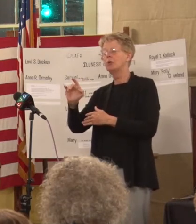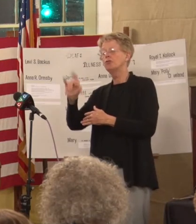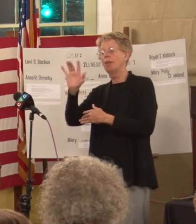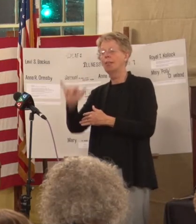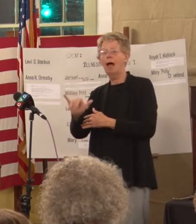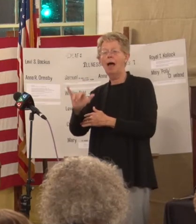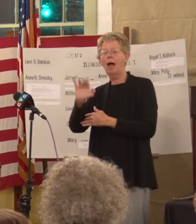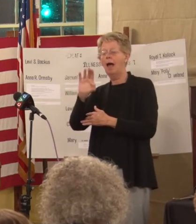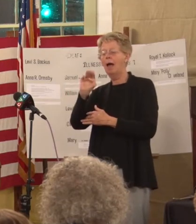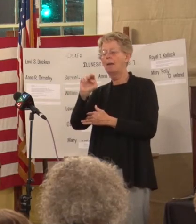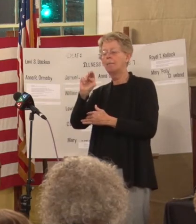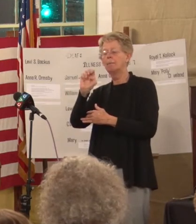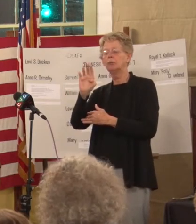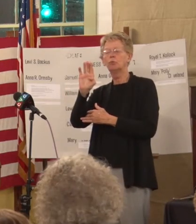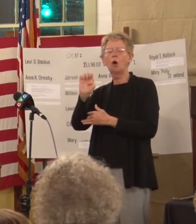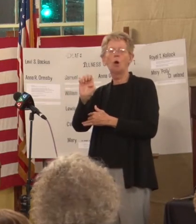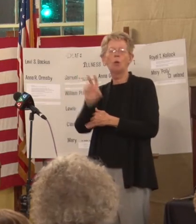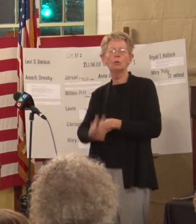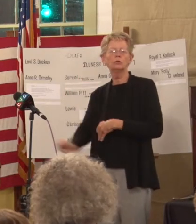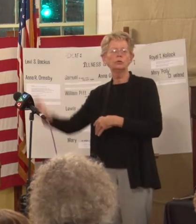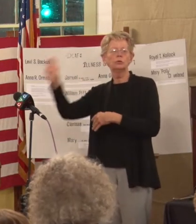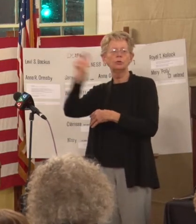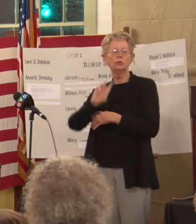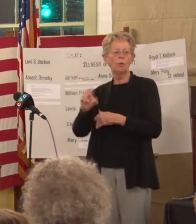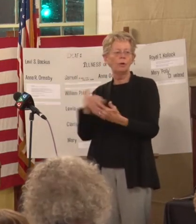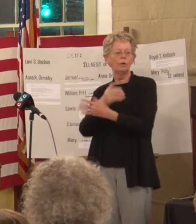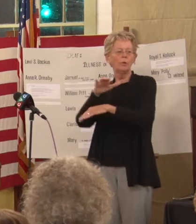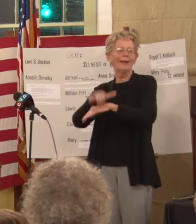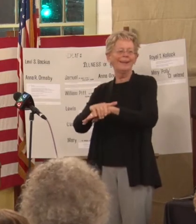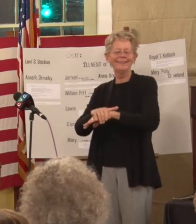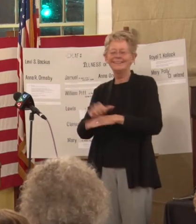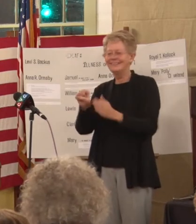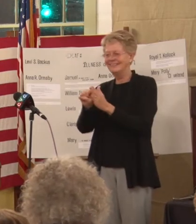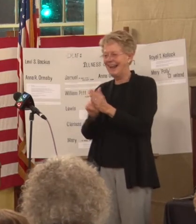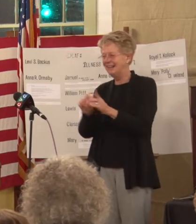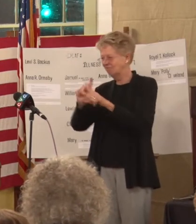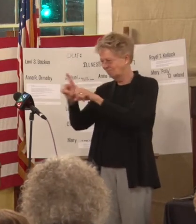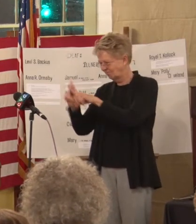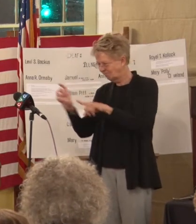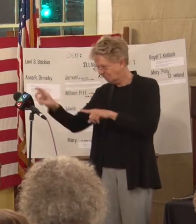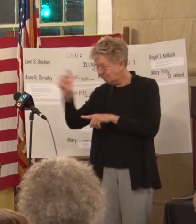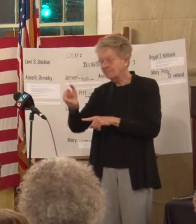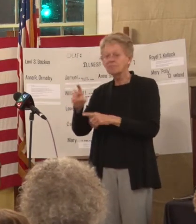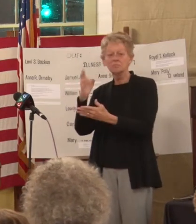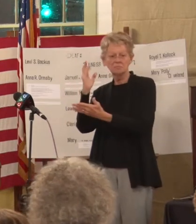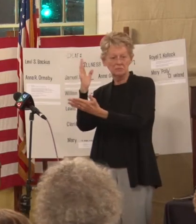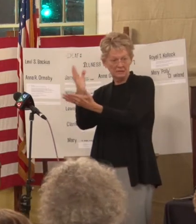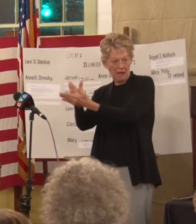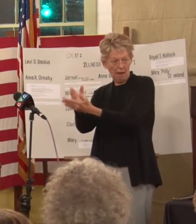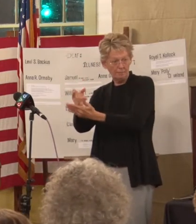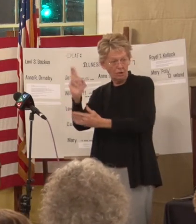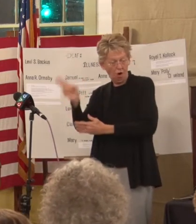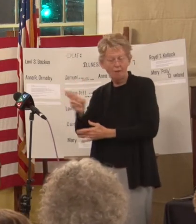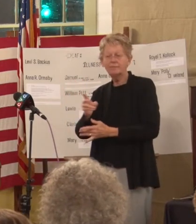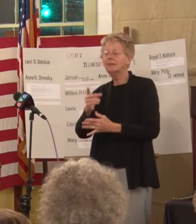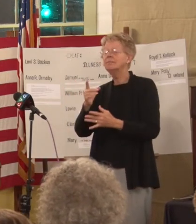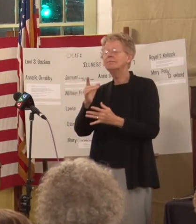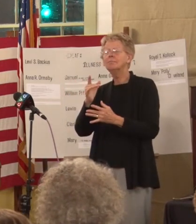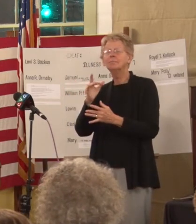a tour of the New England states and stopped in Hartford, and ironically, for an hour and a half,